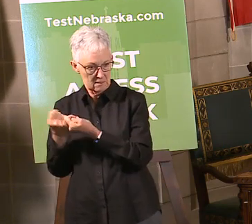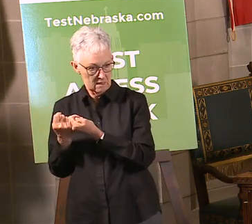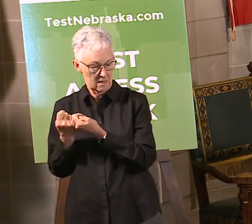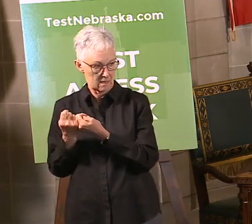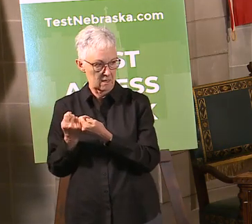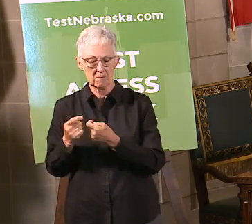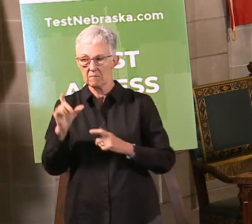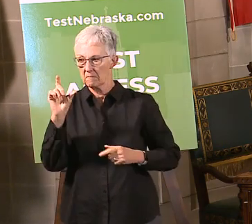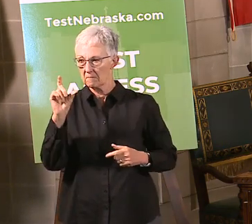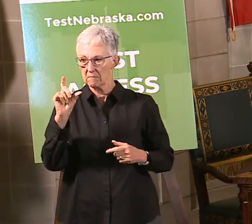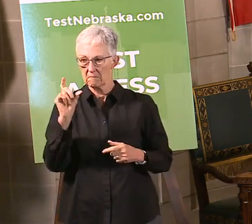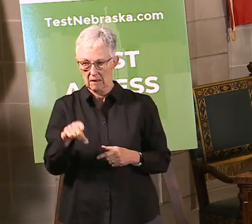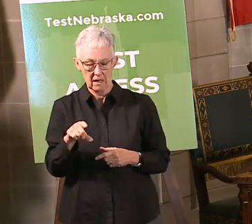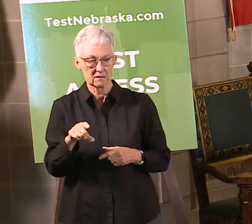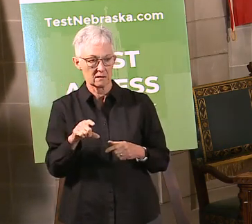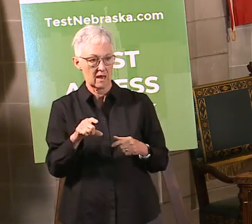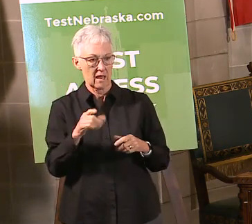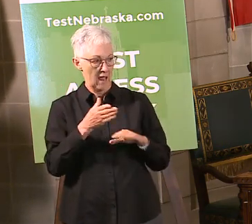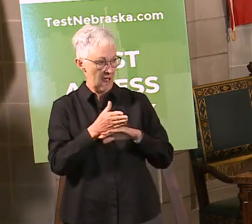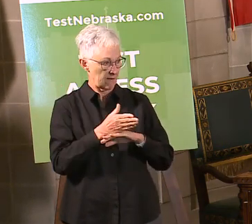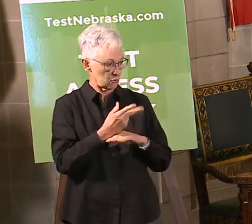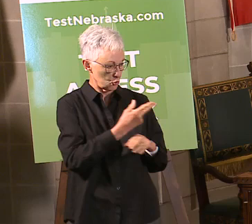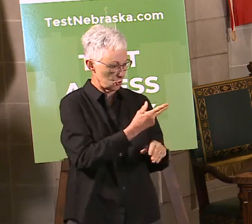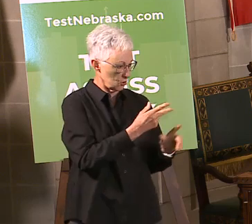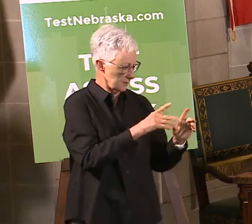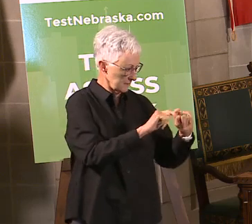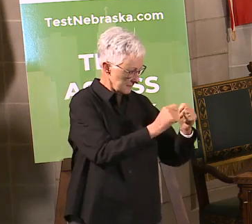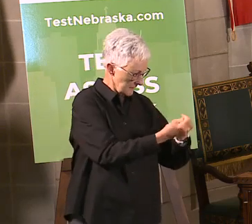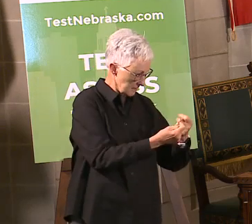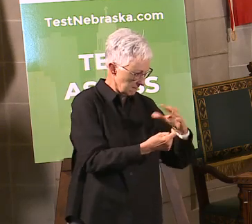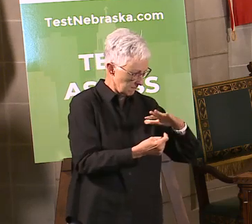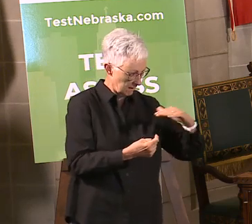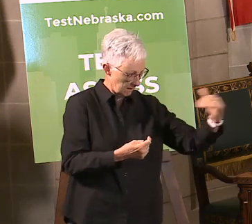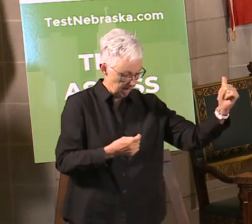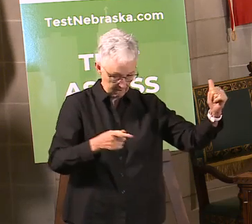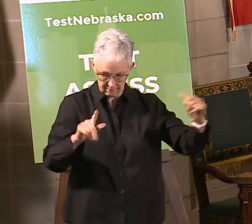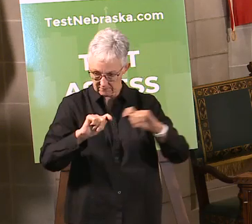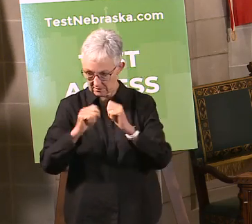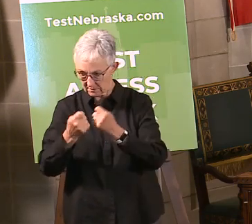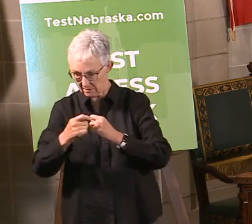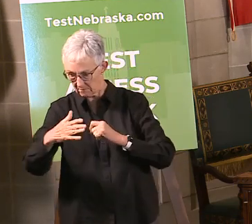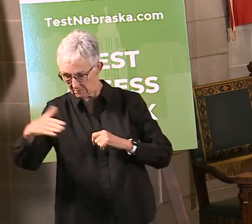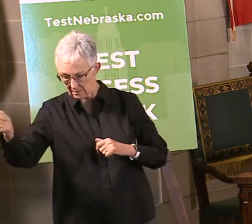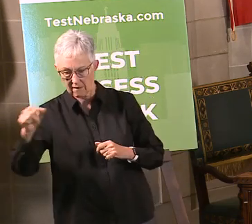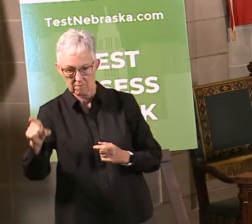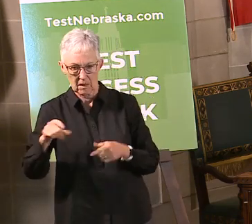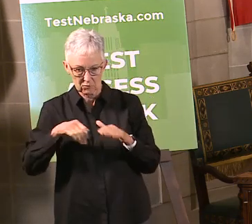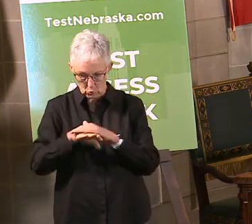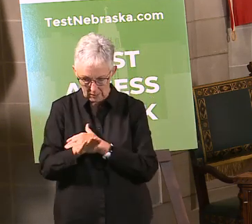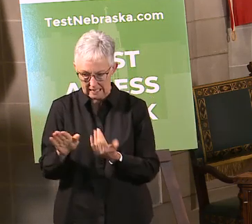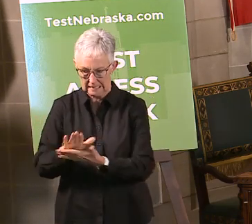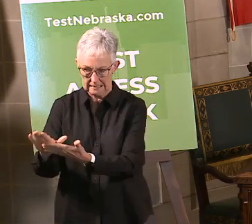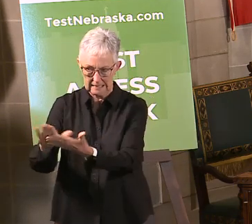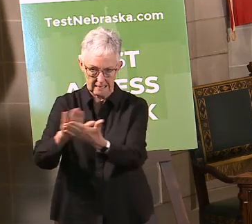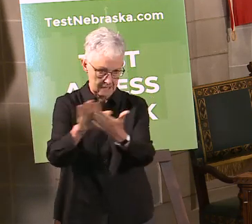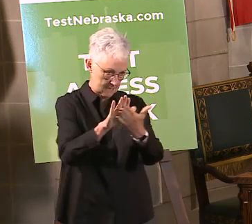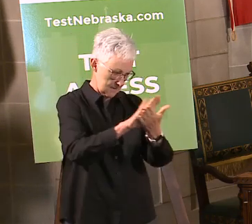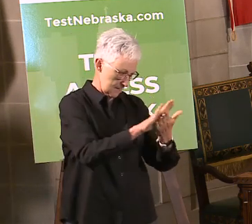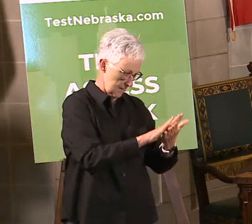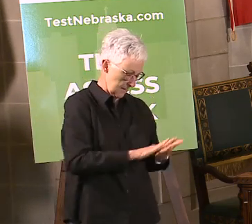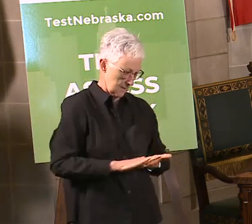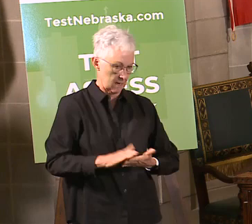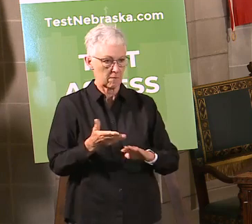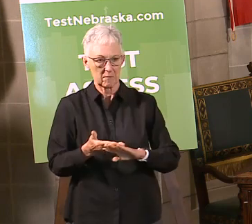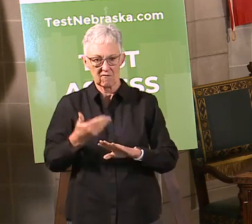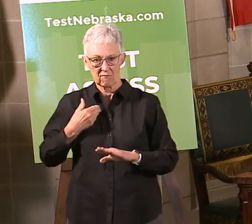to have a lot of extra work to be able to make sure that they comply with all those guidelines to make sure that you're not mixing those different groups